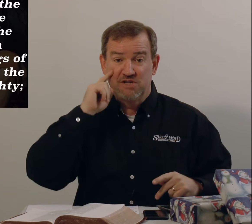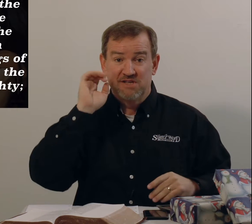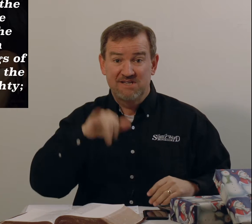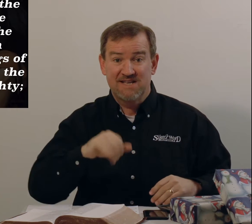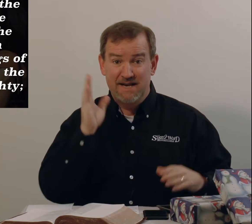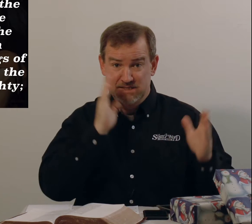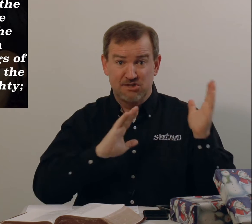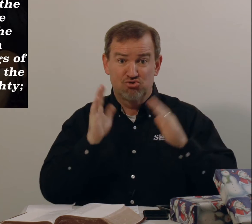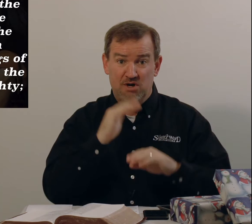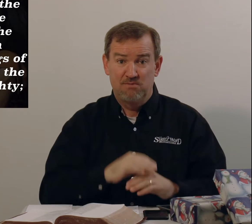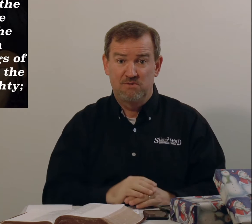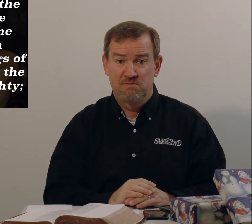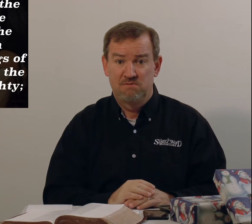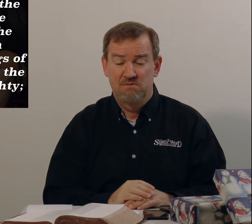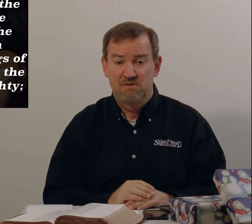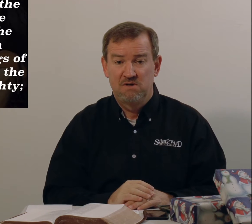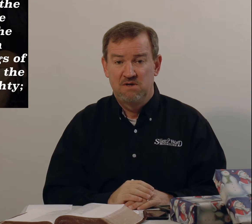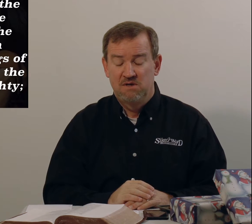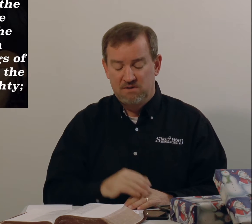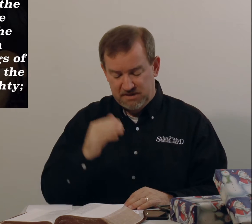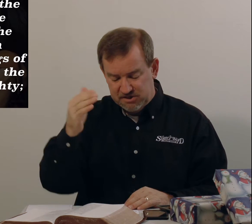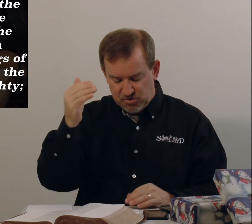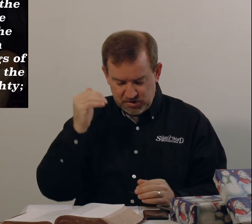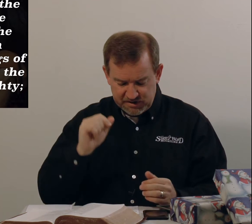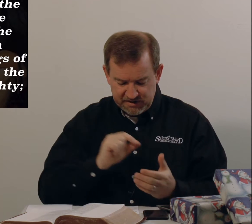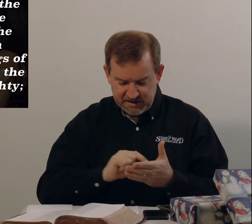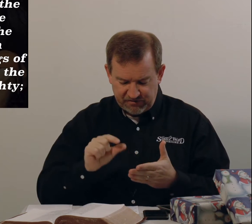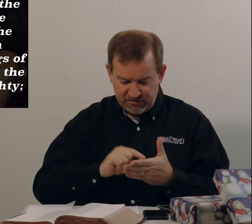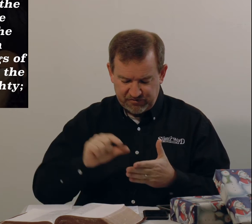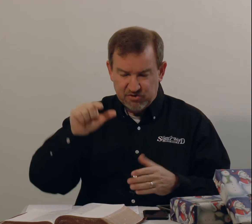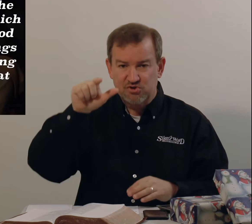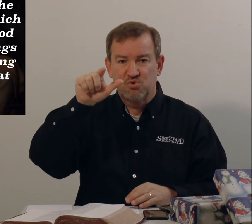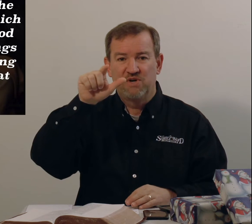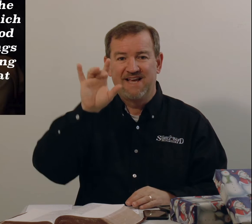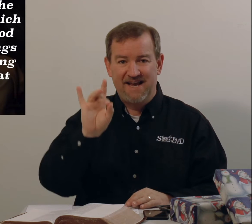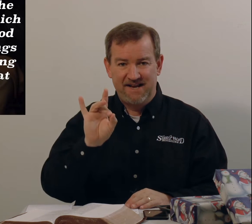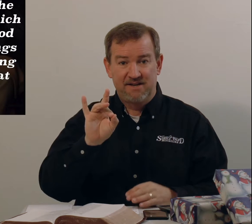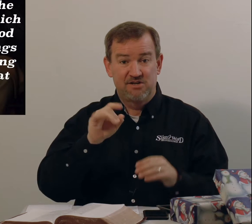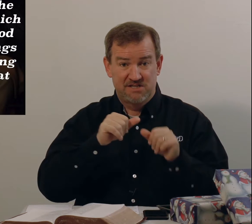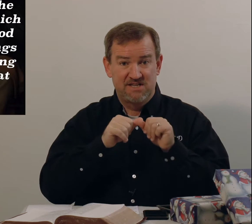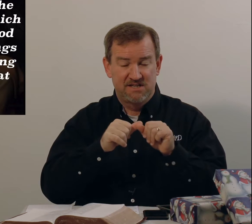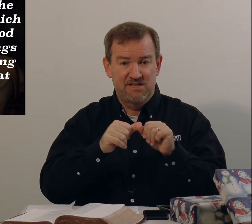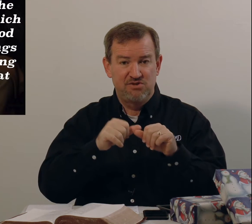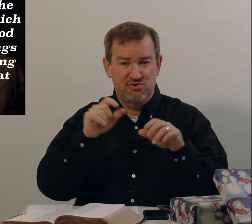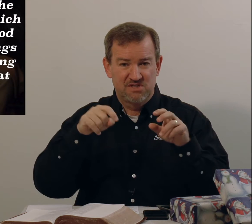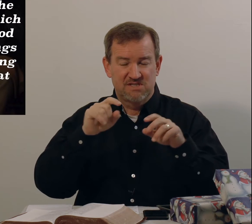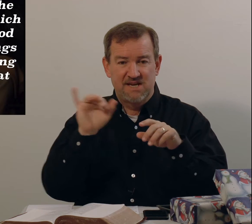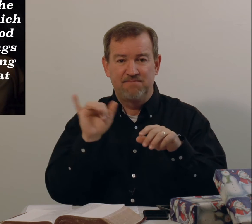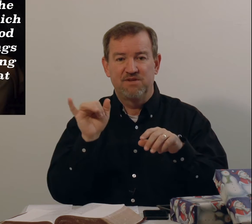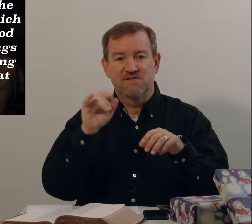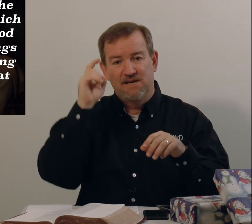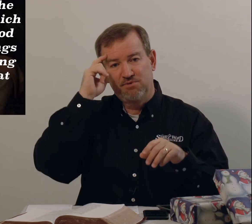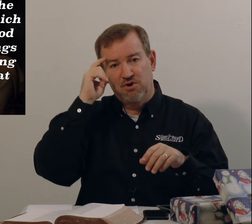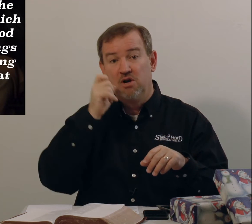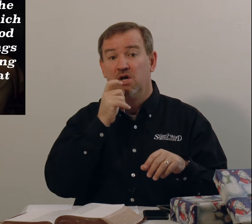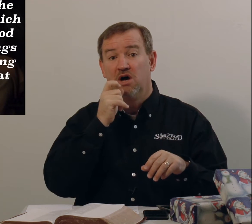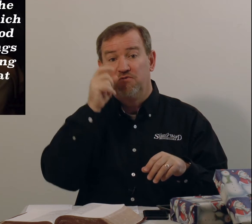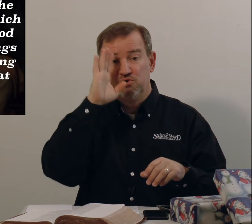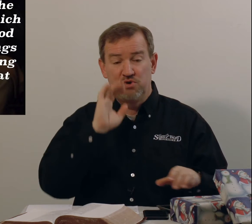that thinks that is in trouble. Let's go on to the next verse, verse 28, because he continues the same, the same thought of who